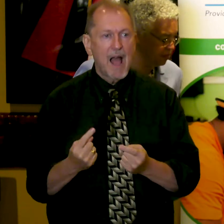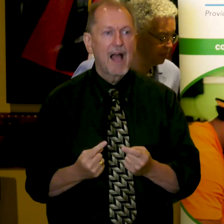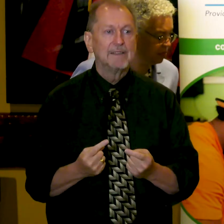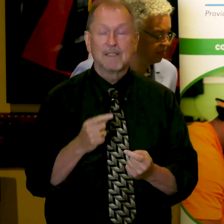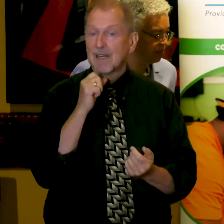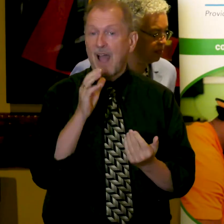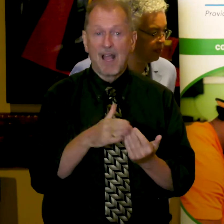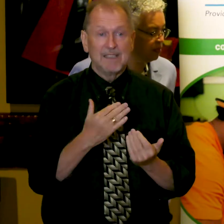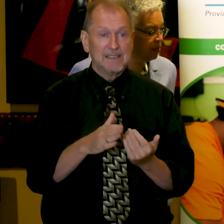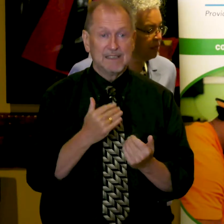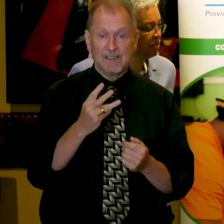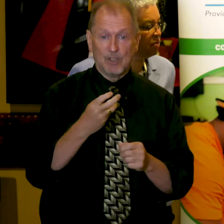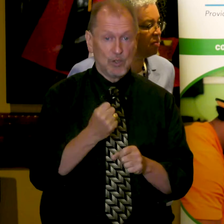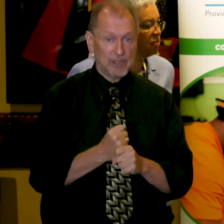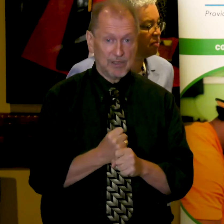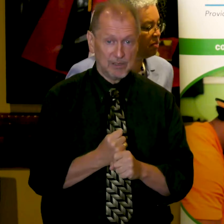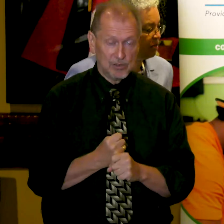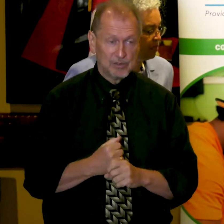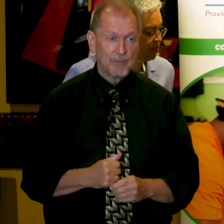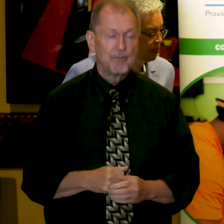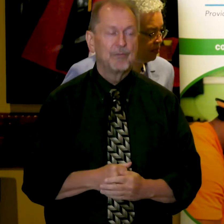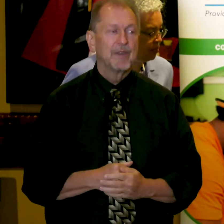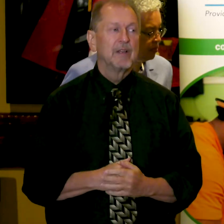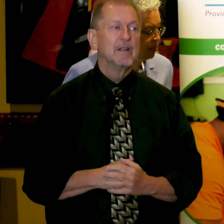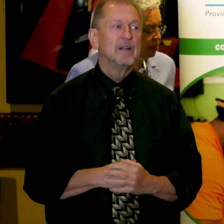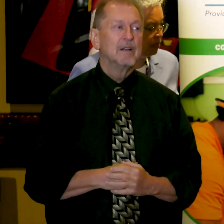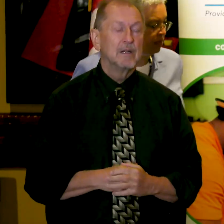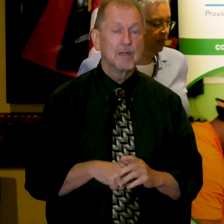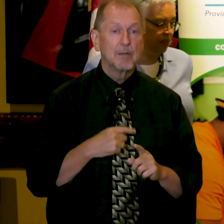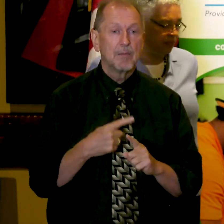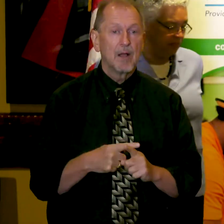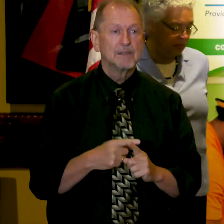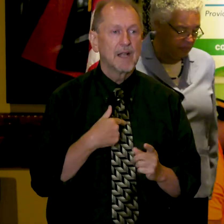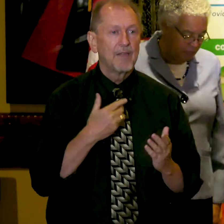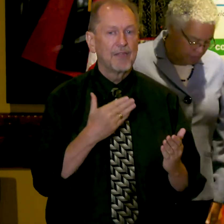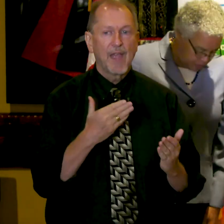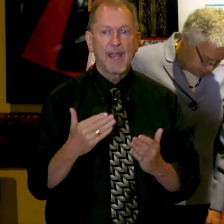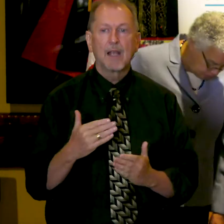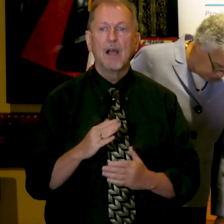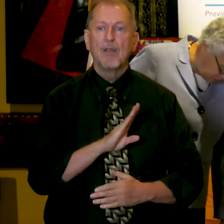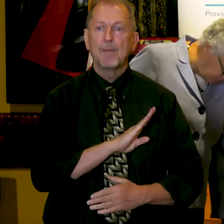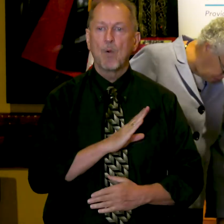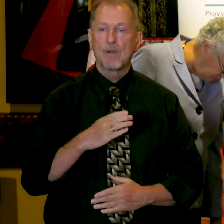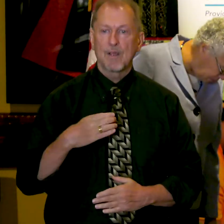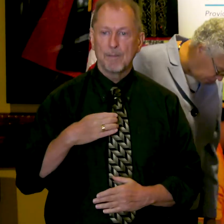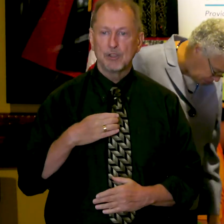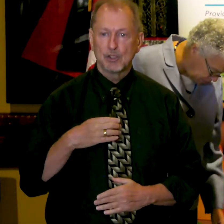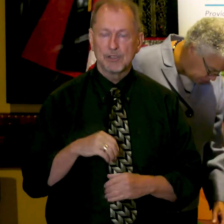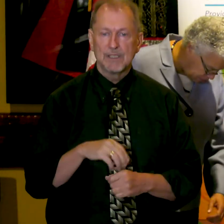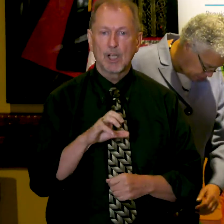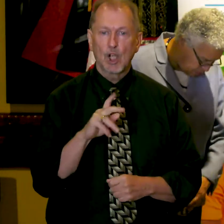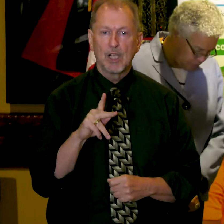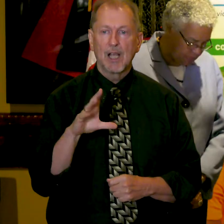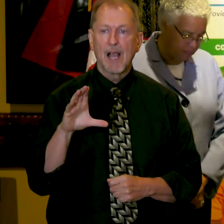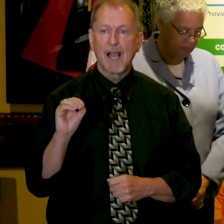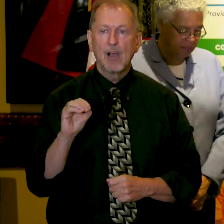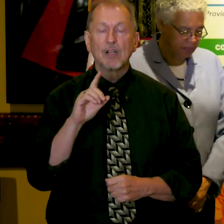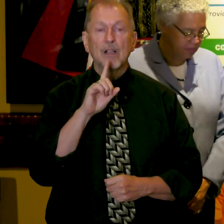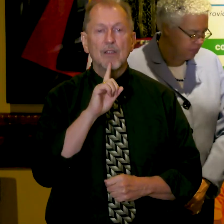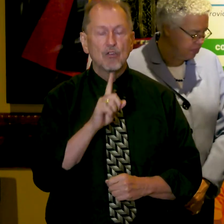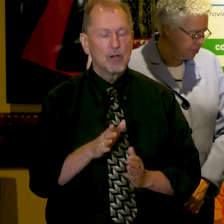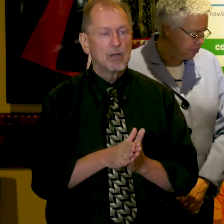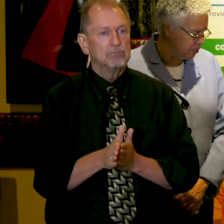couple of years. Additionally, to members of our Cook County Board of Commissioners that have truly been